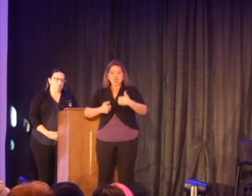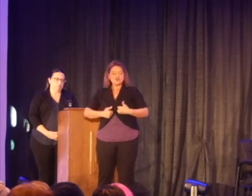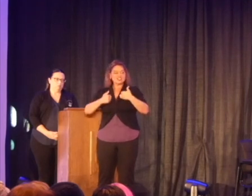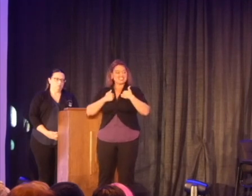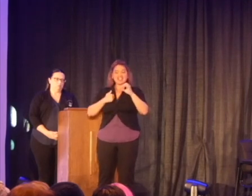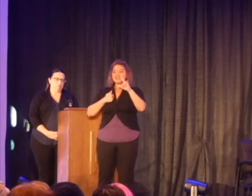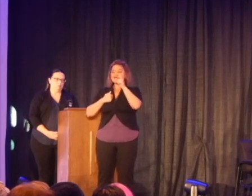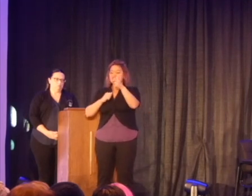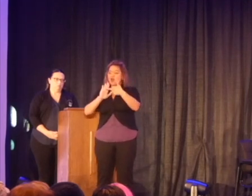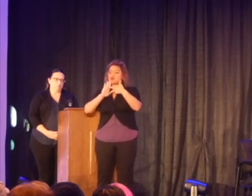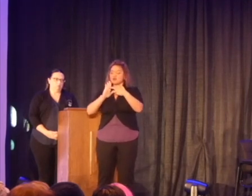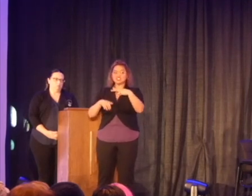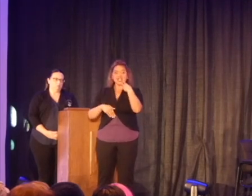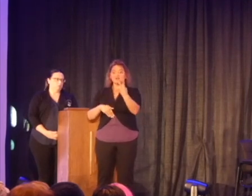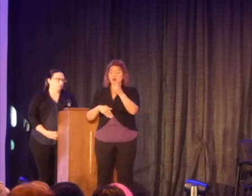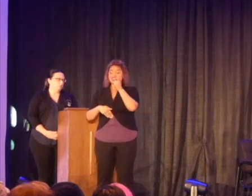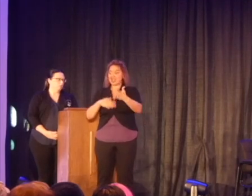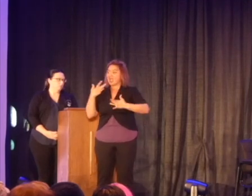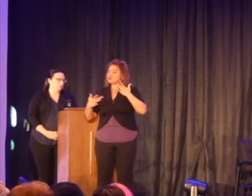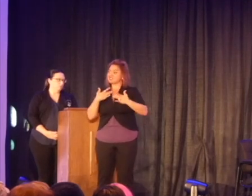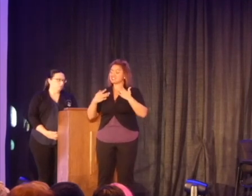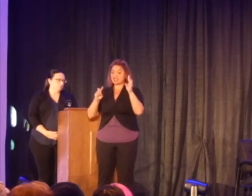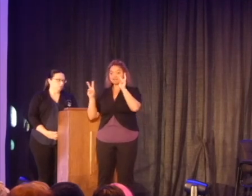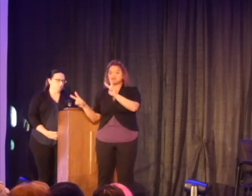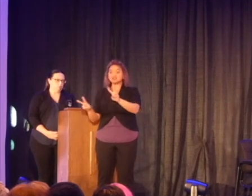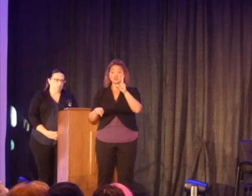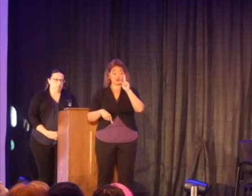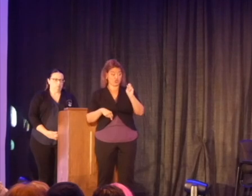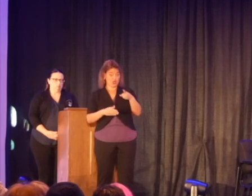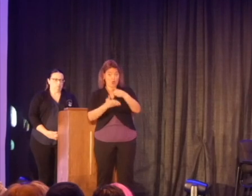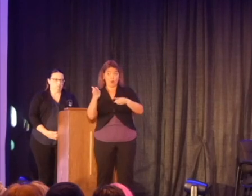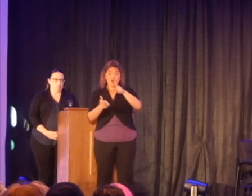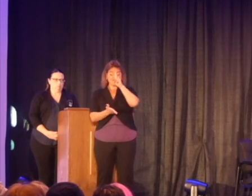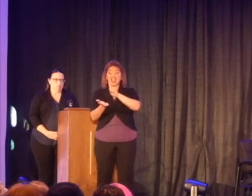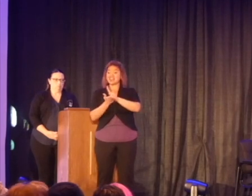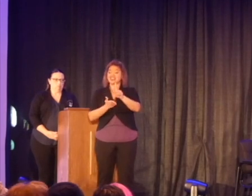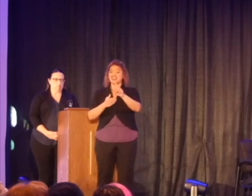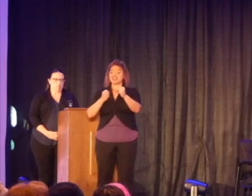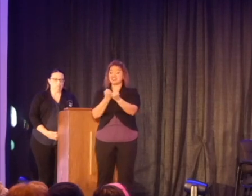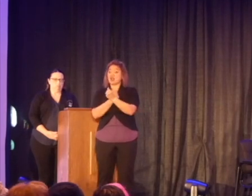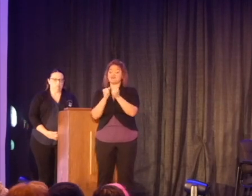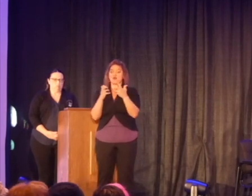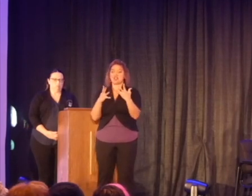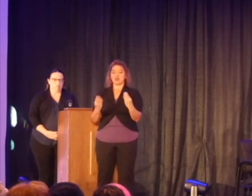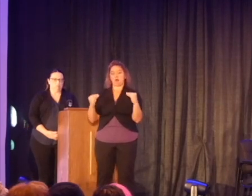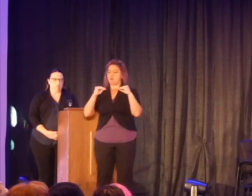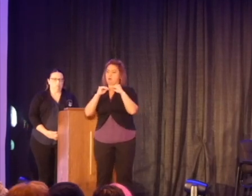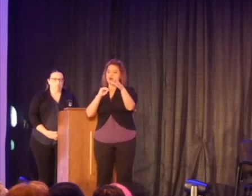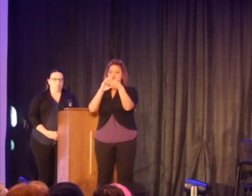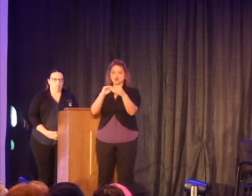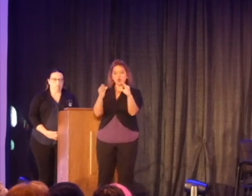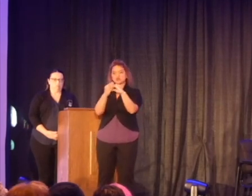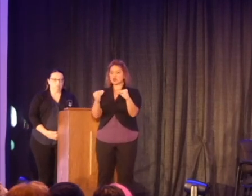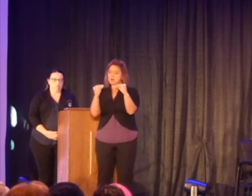when there are underrepresented voices, I'm excited to. To your question, what am I in love with? I'm in love with more of those stories,